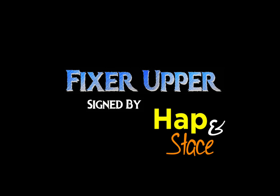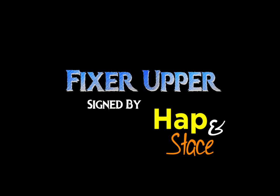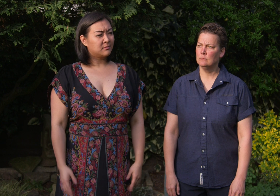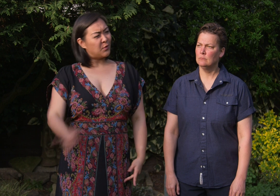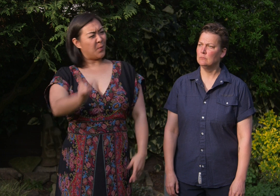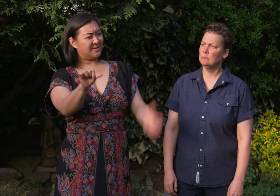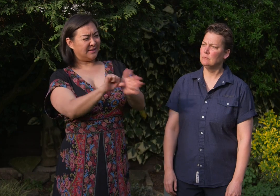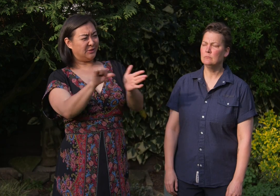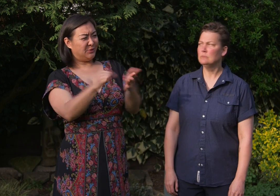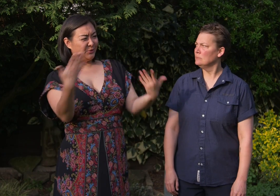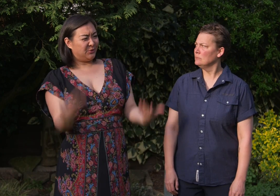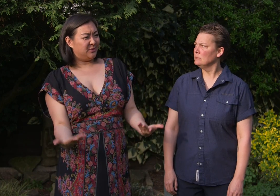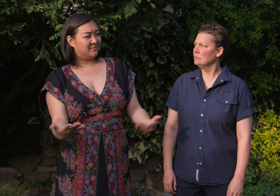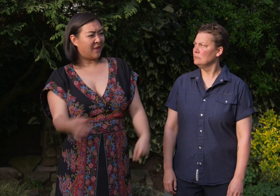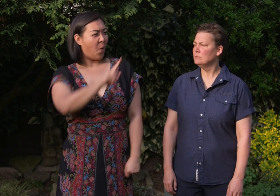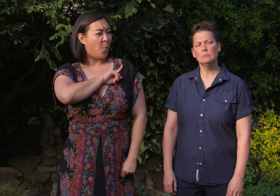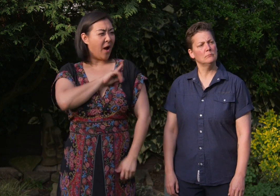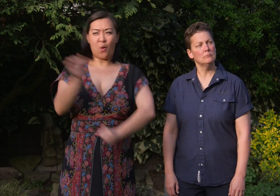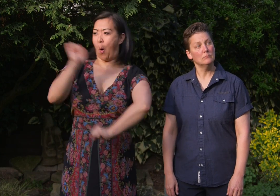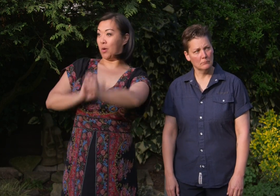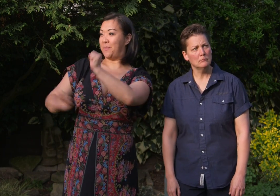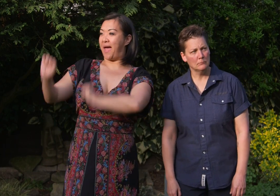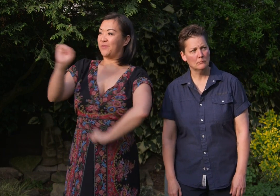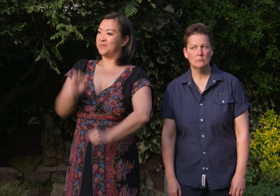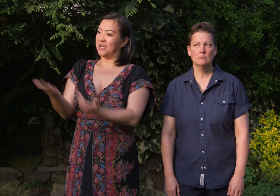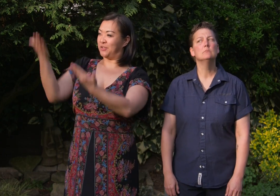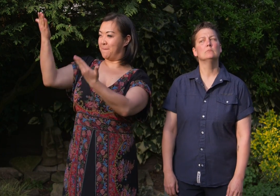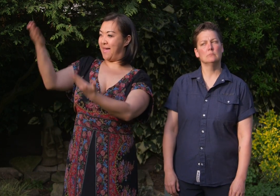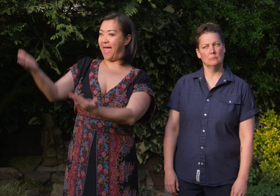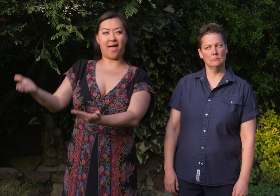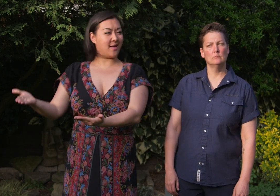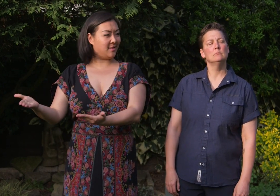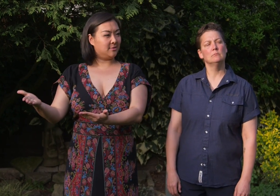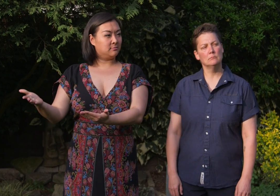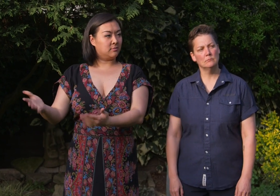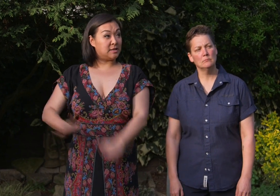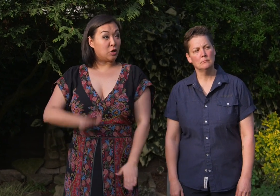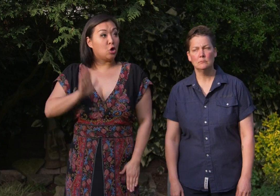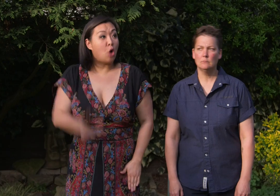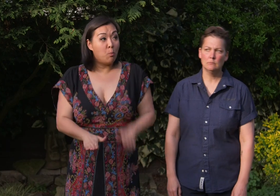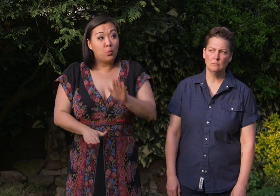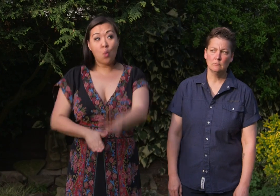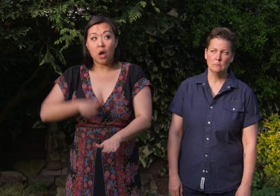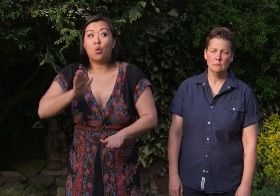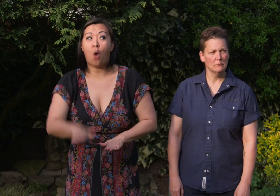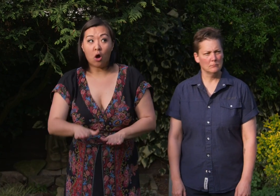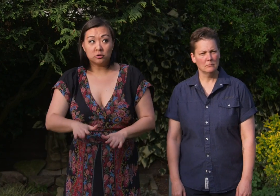What's the issue, dear? Why are you holding back from such a man? Is it the clumpy way he walks?